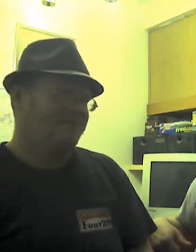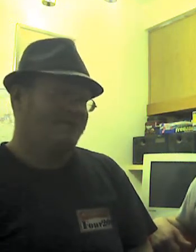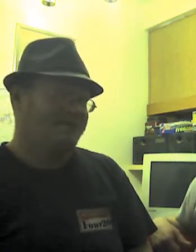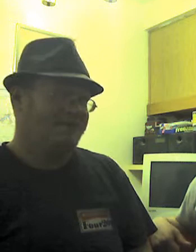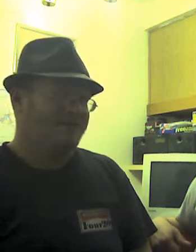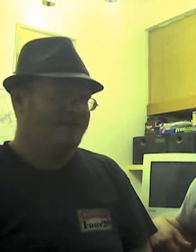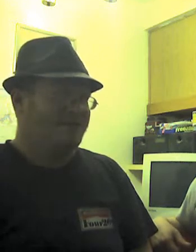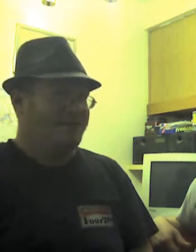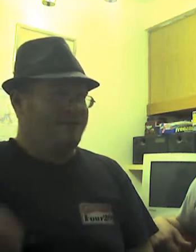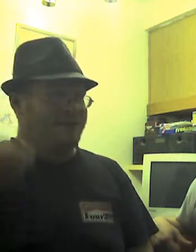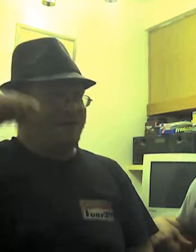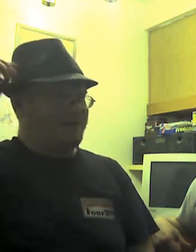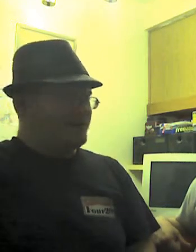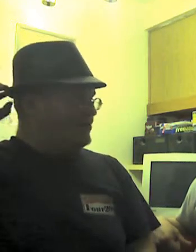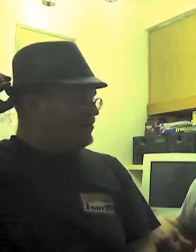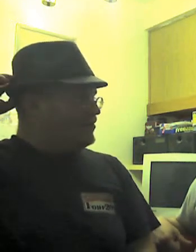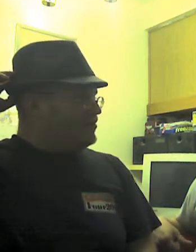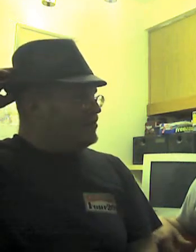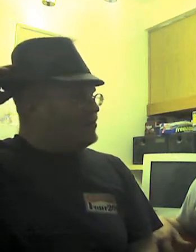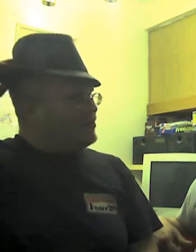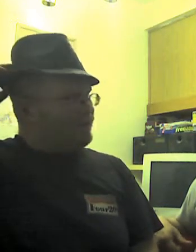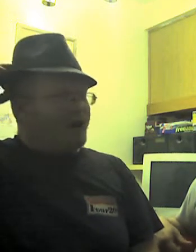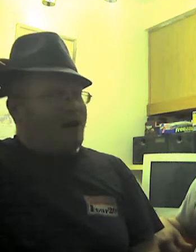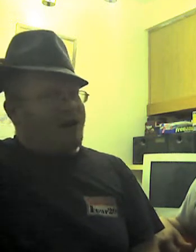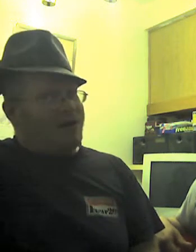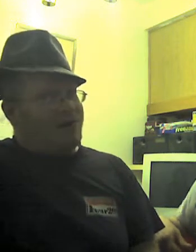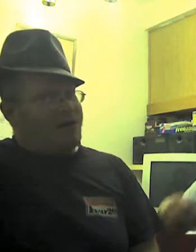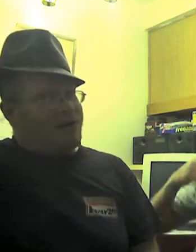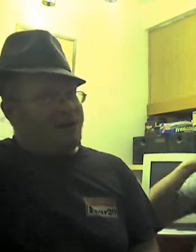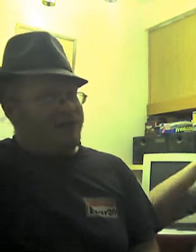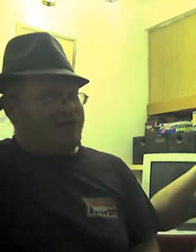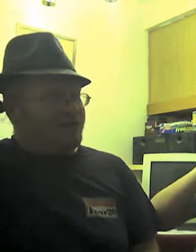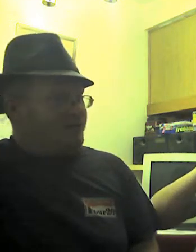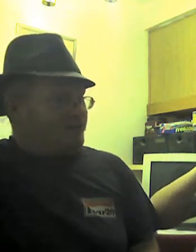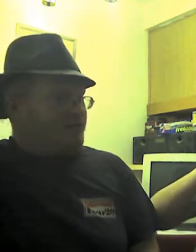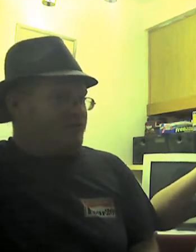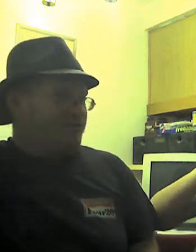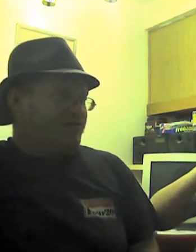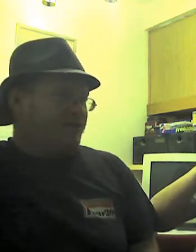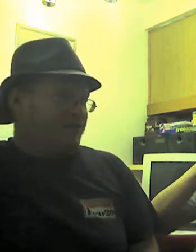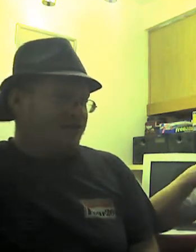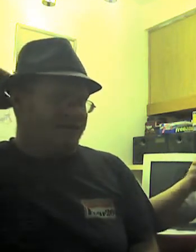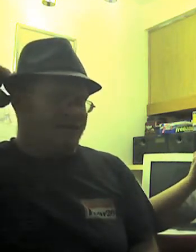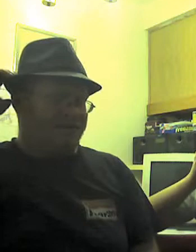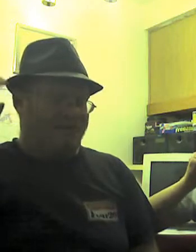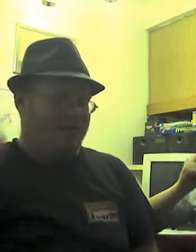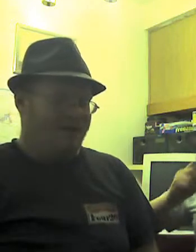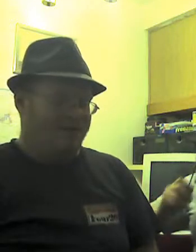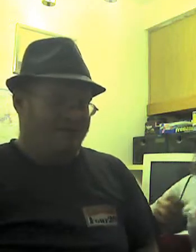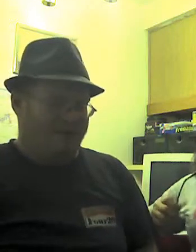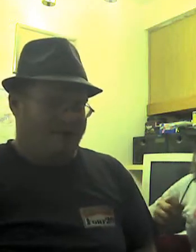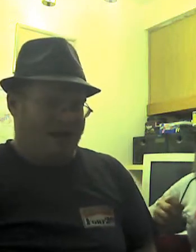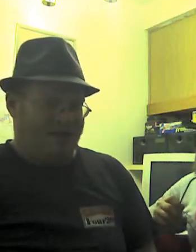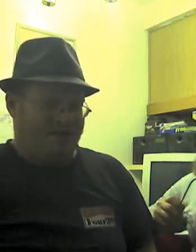He gave me an idea, but I'm going to bring that to him. For one of my friends who enjoys Harvest Moon games,